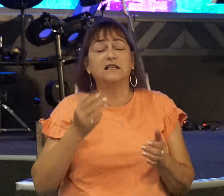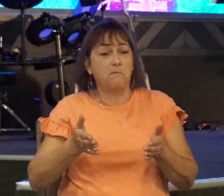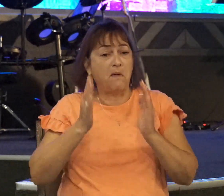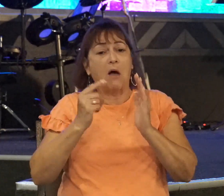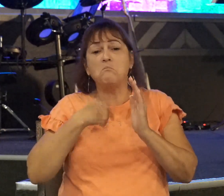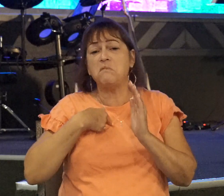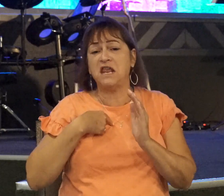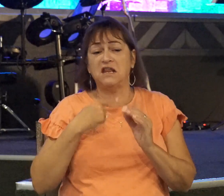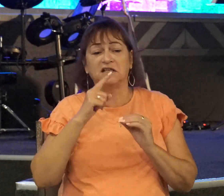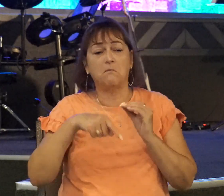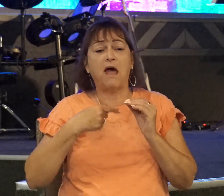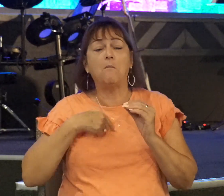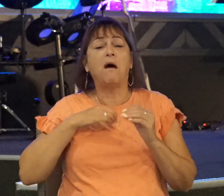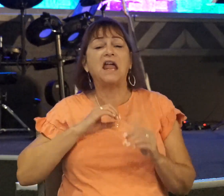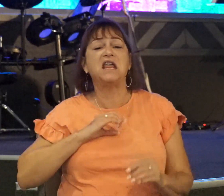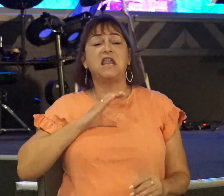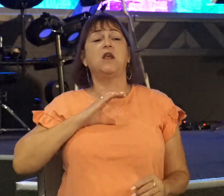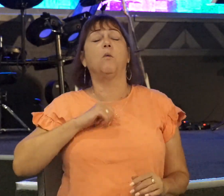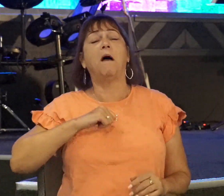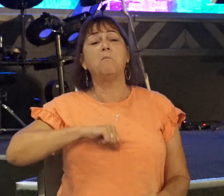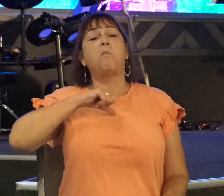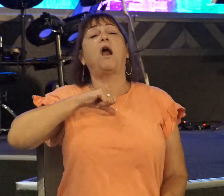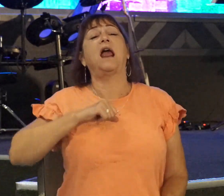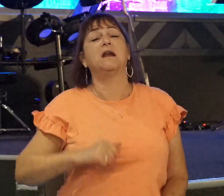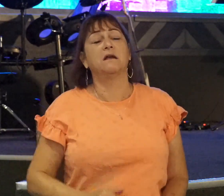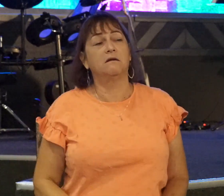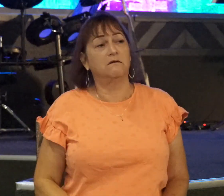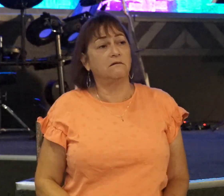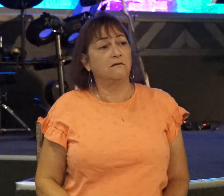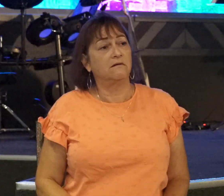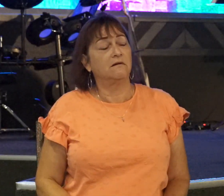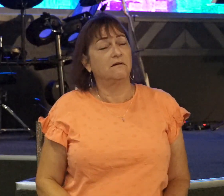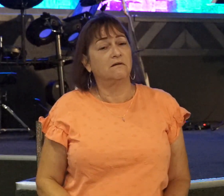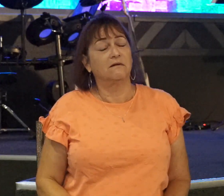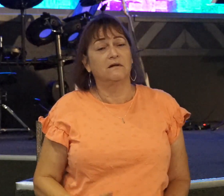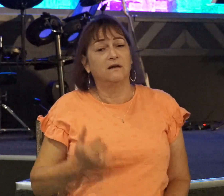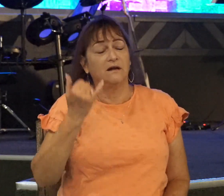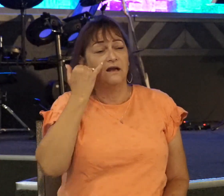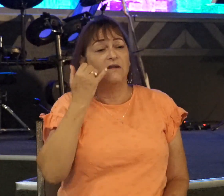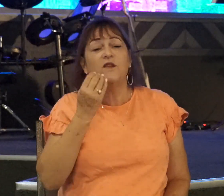my ego and my pride. If any of you eat anything, you're cursed.